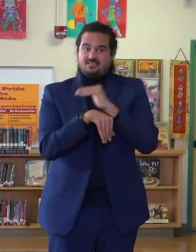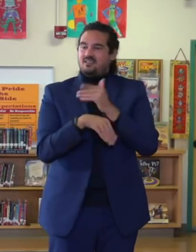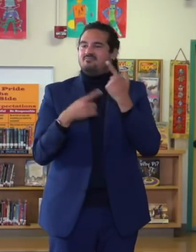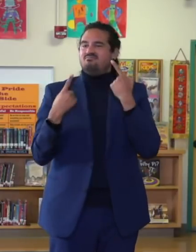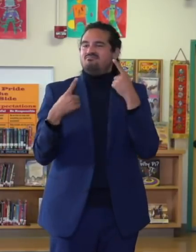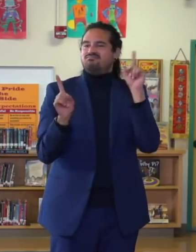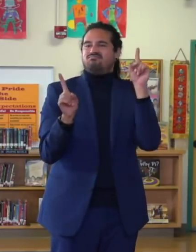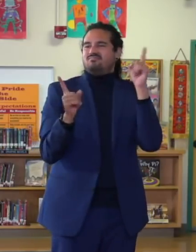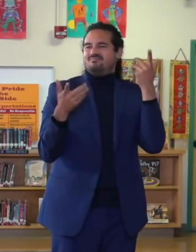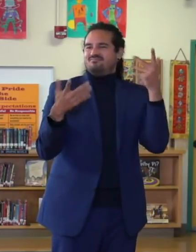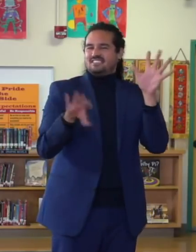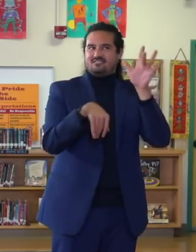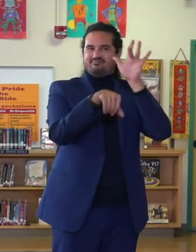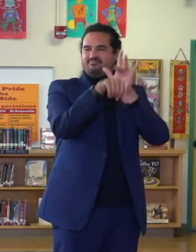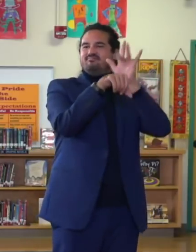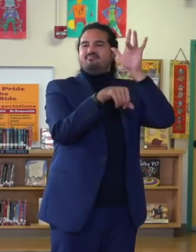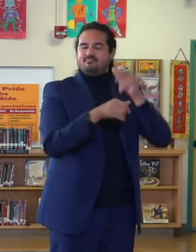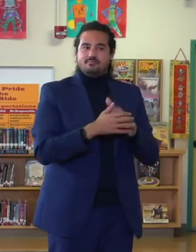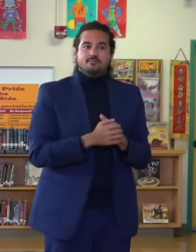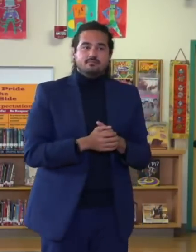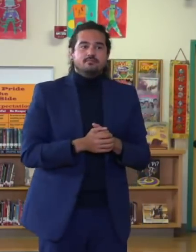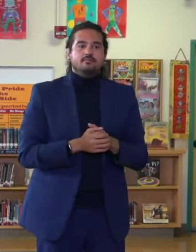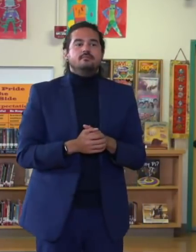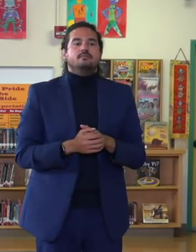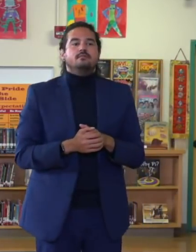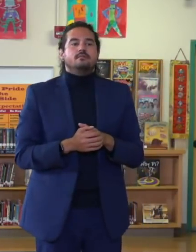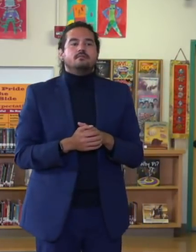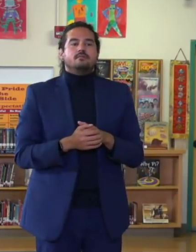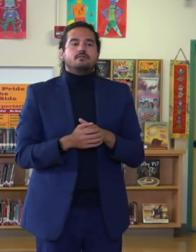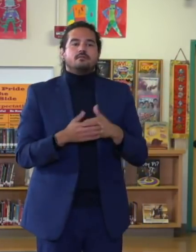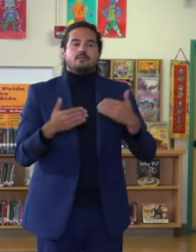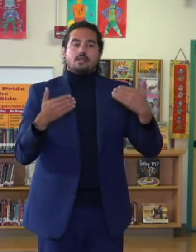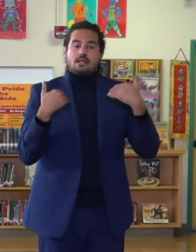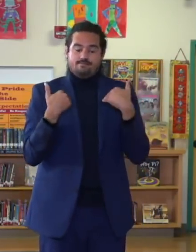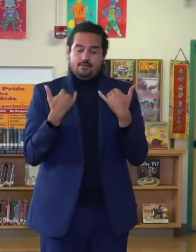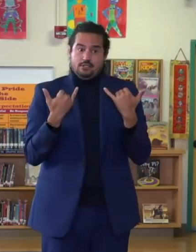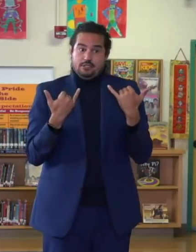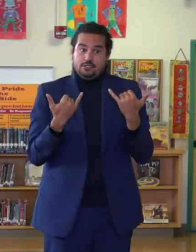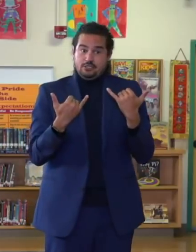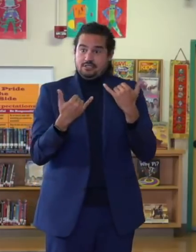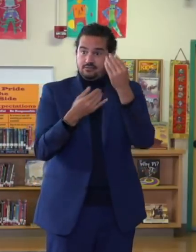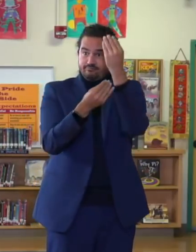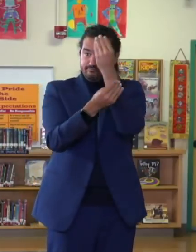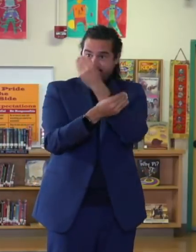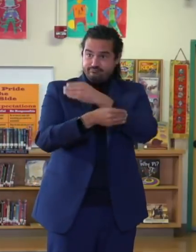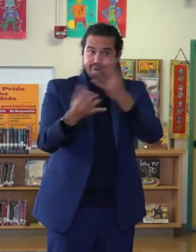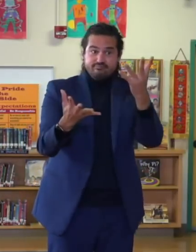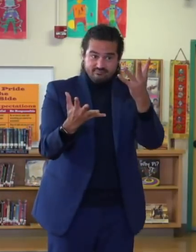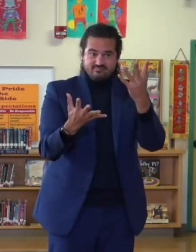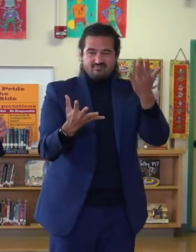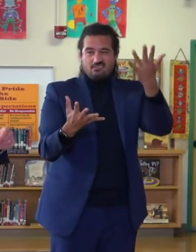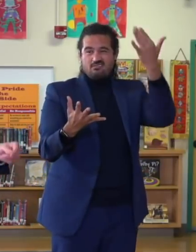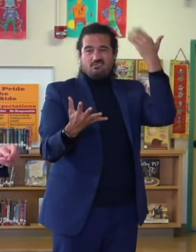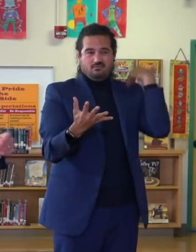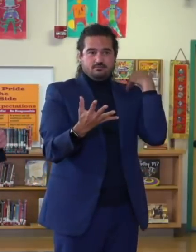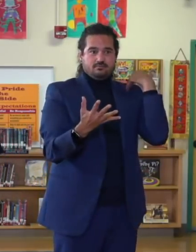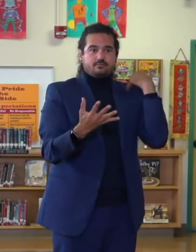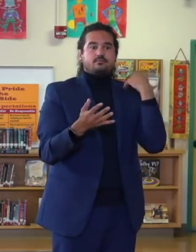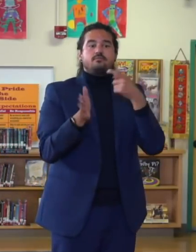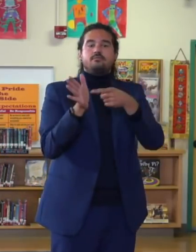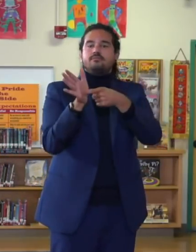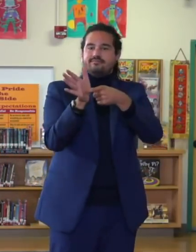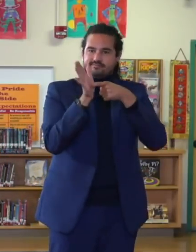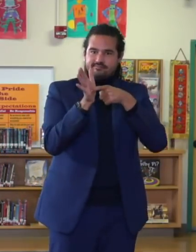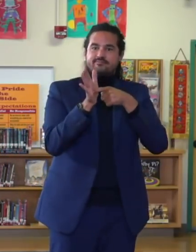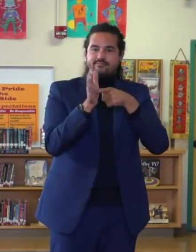people the ones we announced a few months ago that go in effect on the 15th of this month as it relates to mandates for either being vaccinated